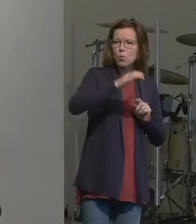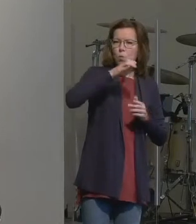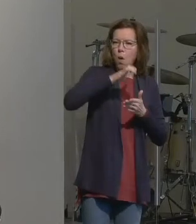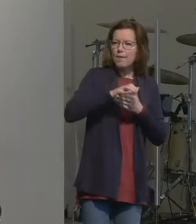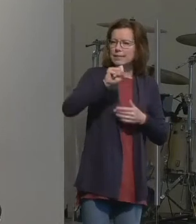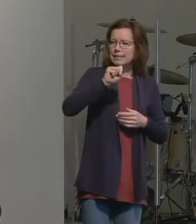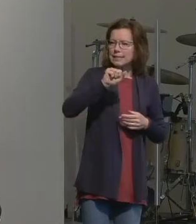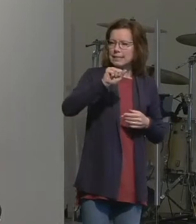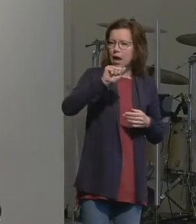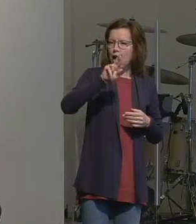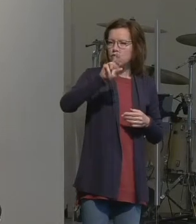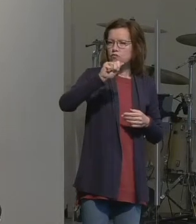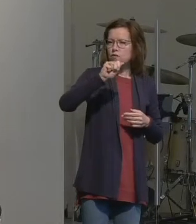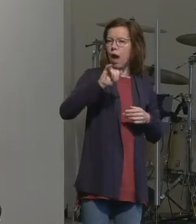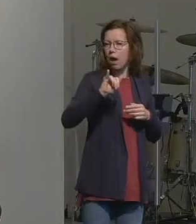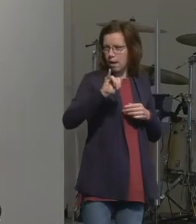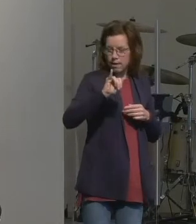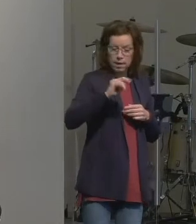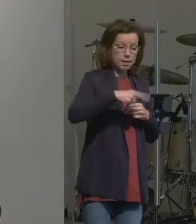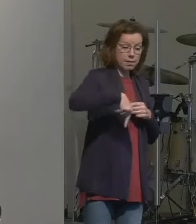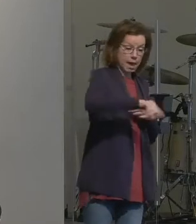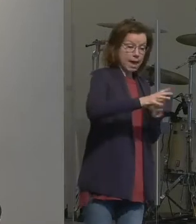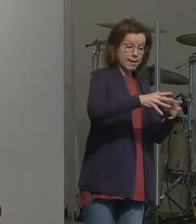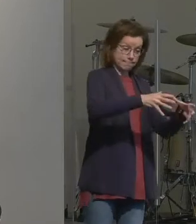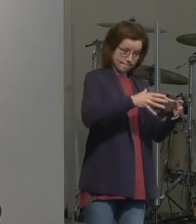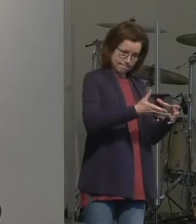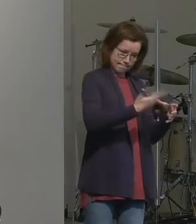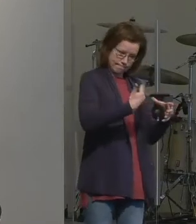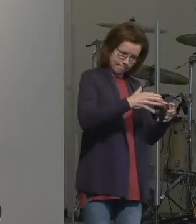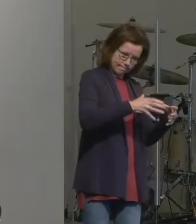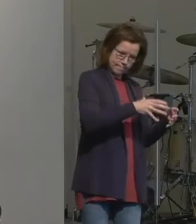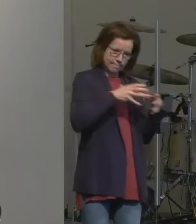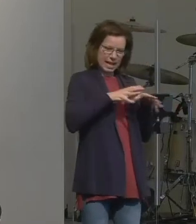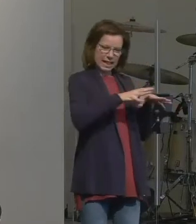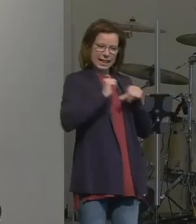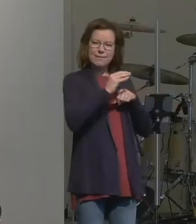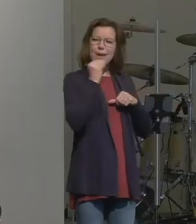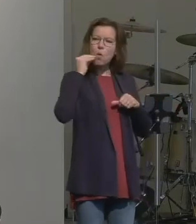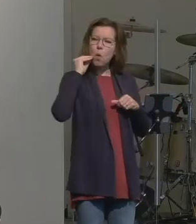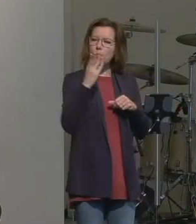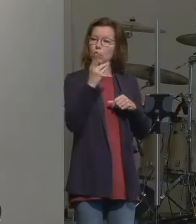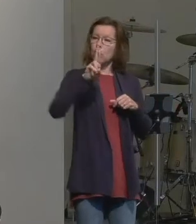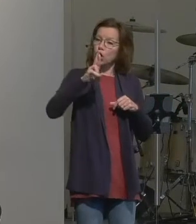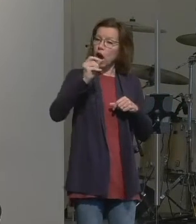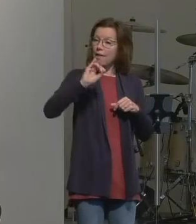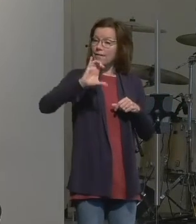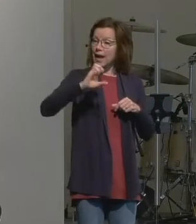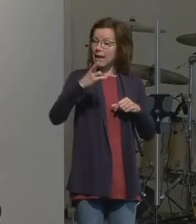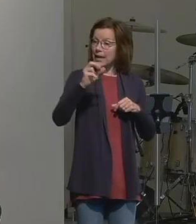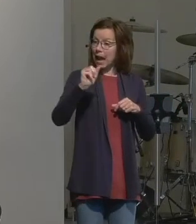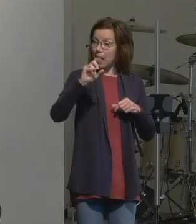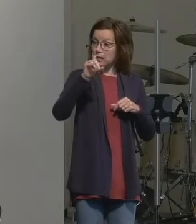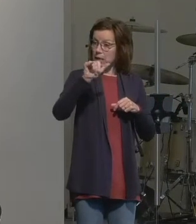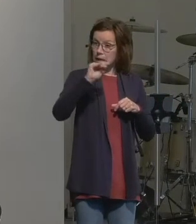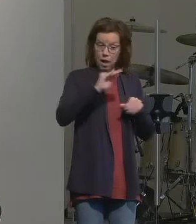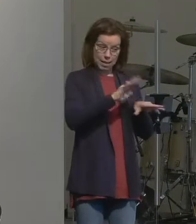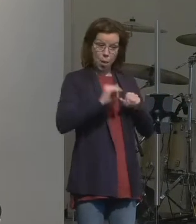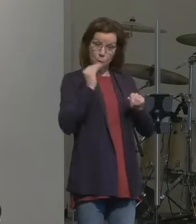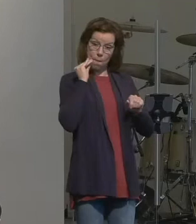and they move out of their homeland of Ur of the Chaldeans, and they go down headed to Canaan.